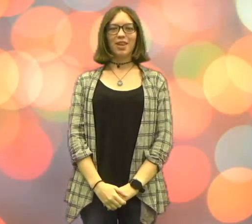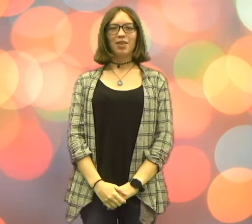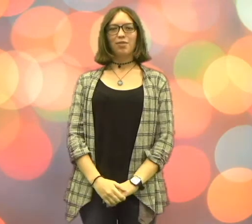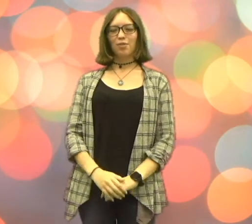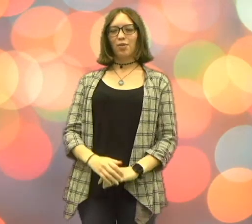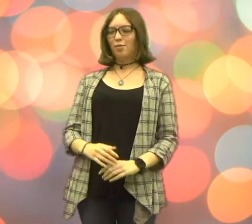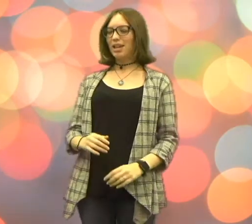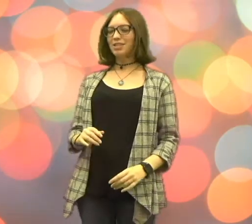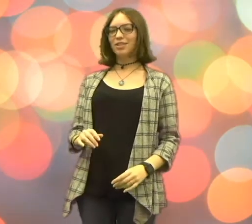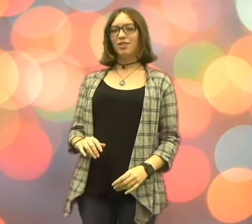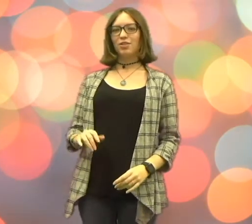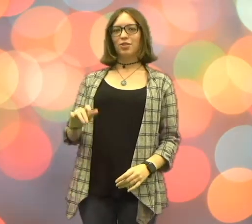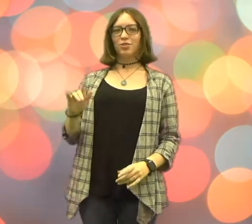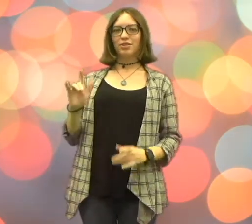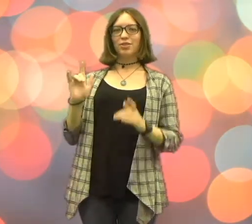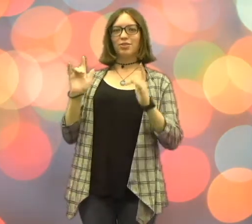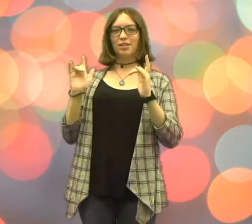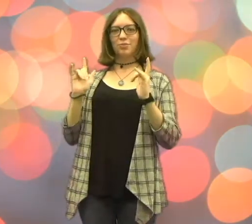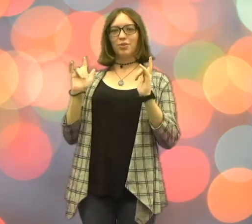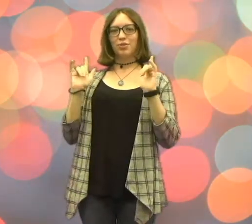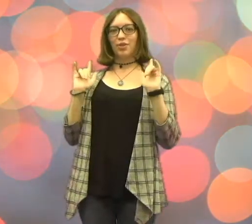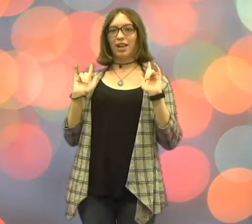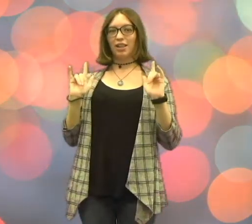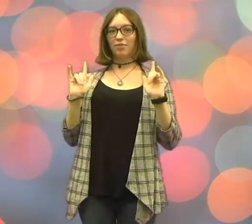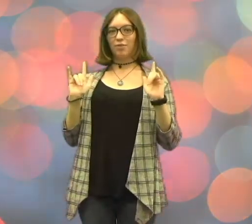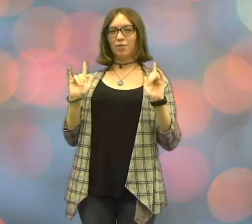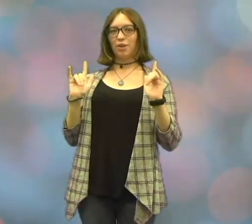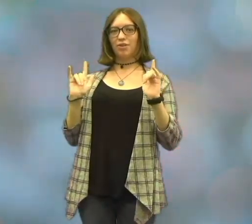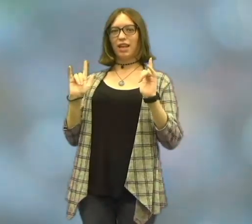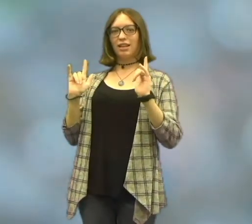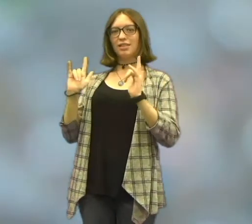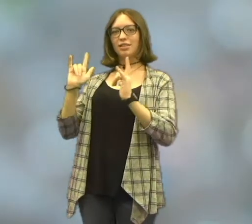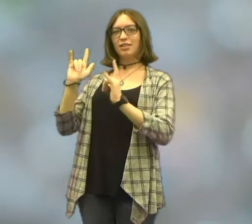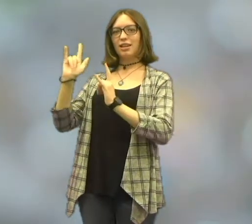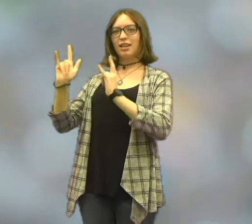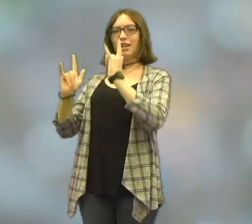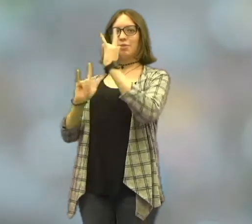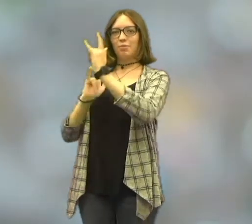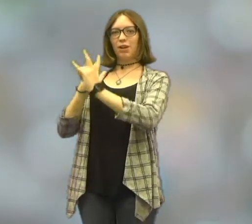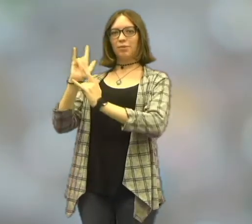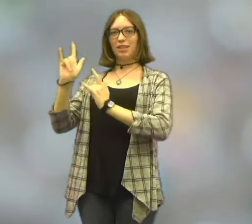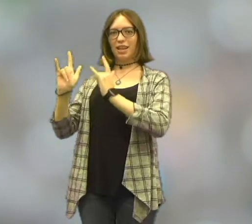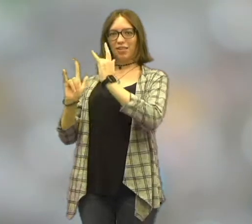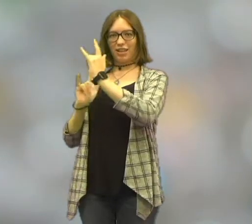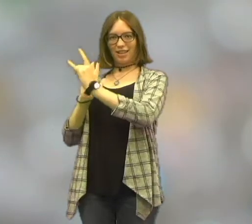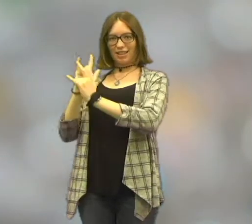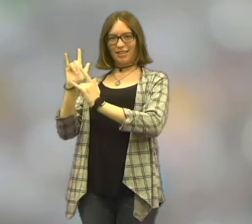For romance, you're going to do the symbols for I love you with both hands. Bring them together like this.